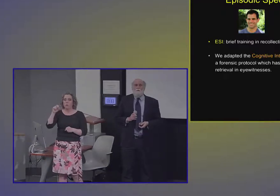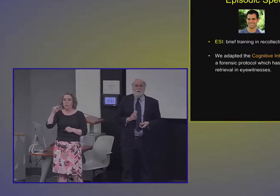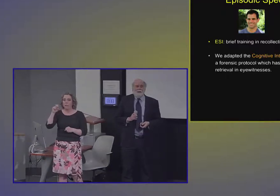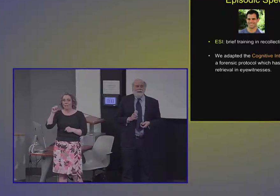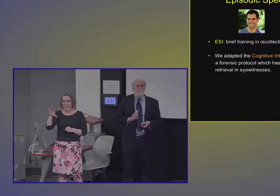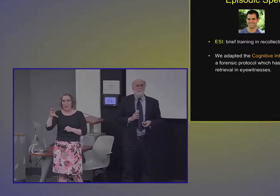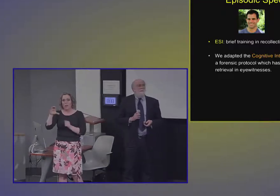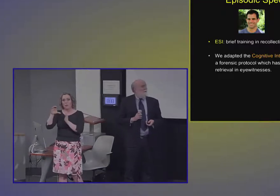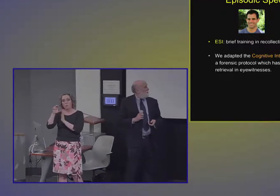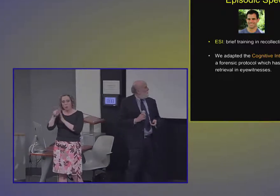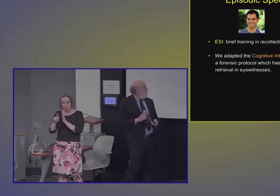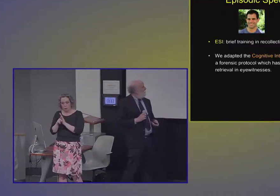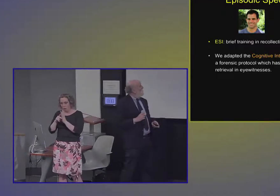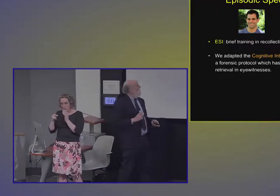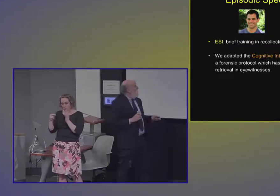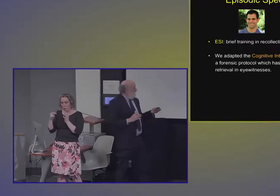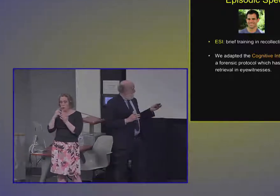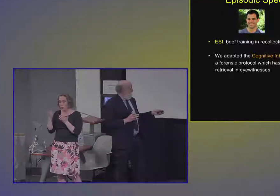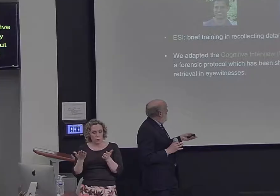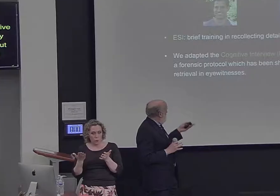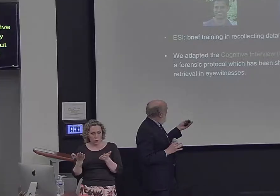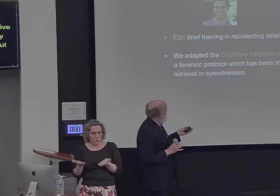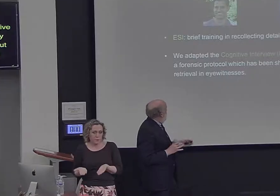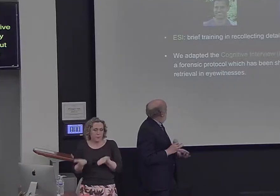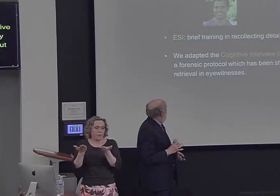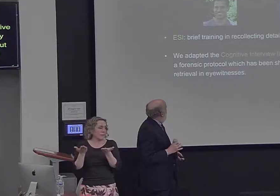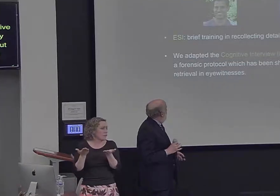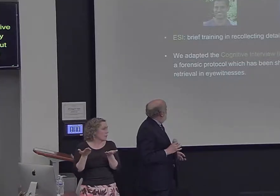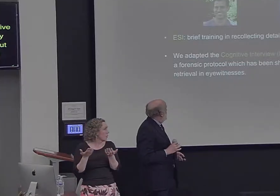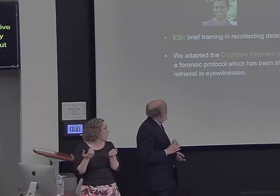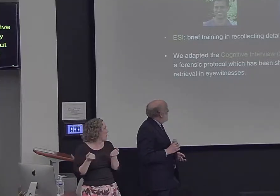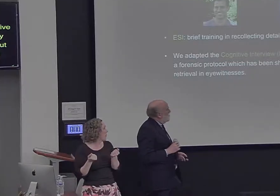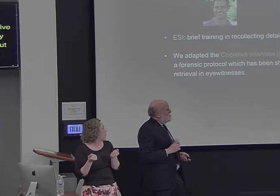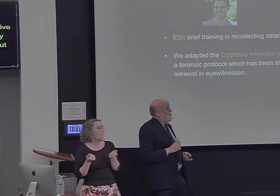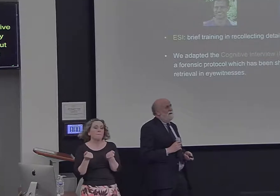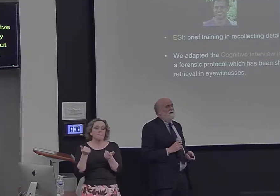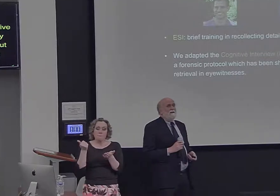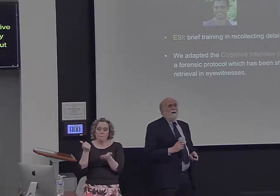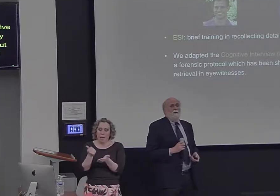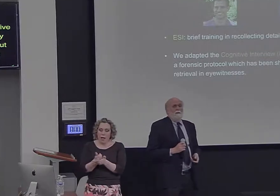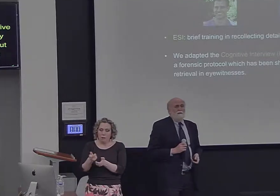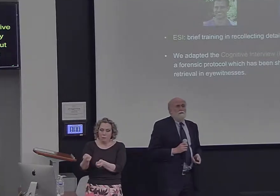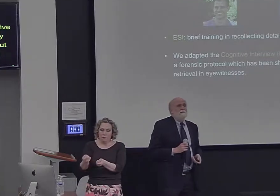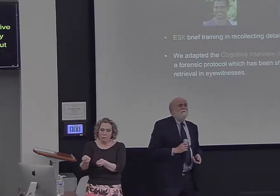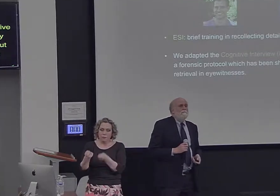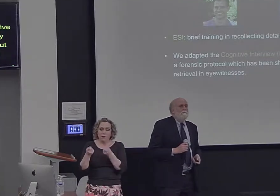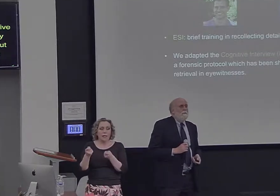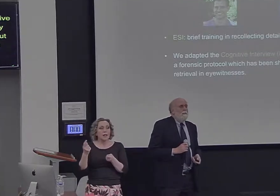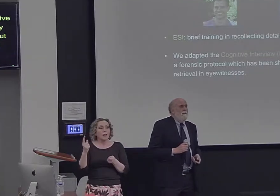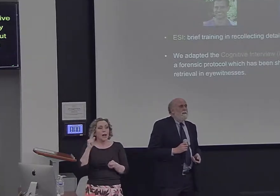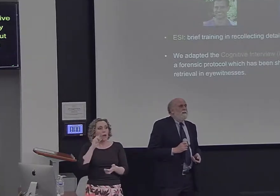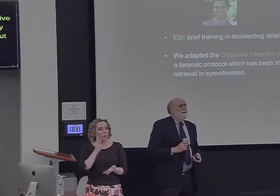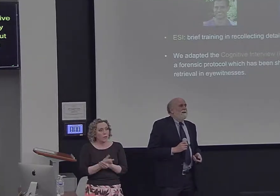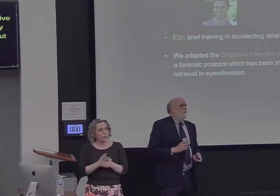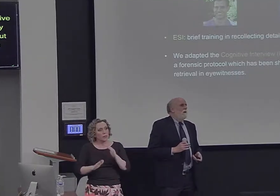enhance episodic retrieval in eyewitnesses. Okay, so